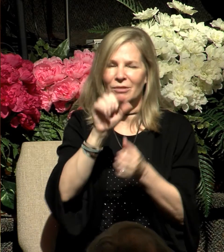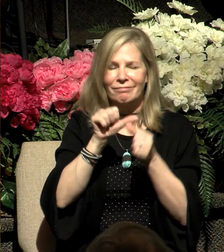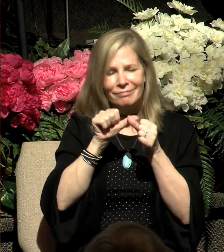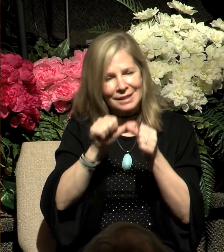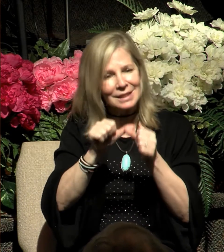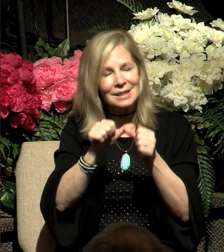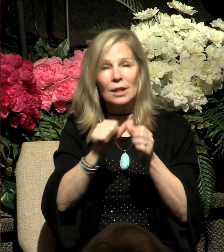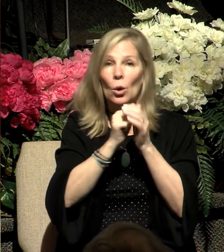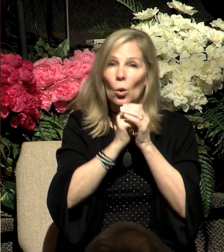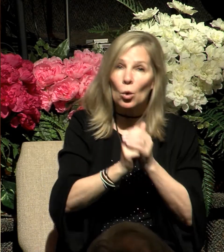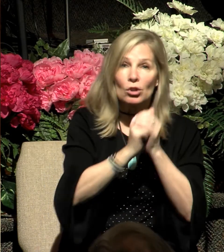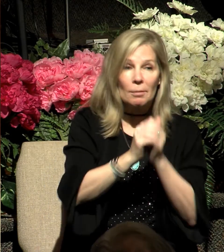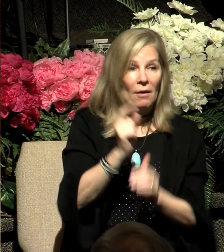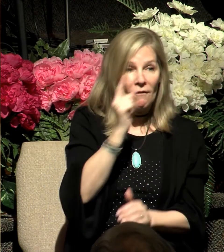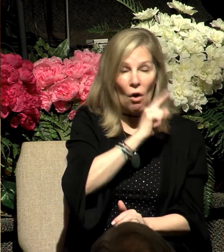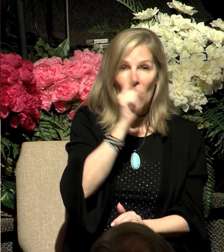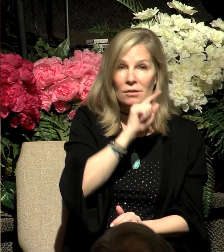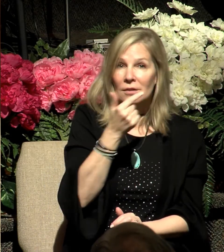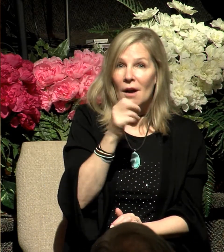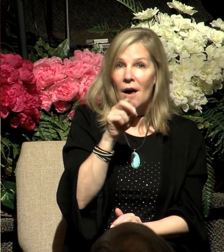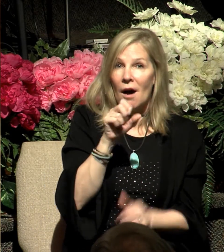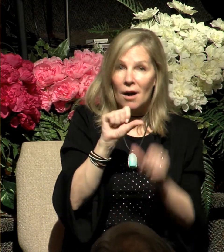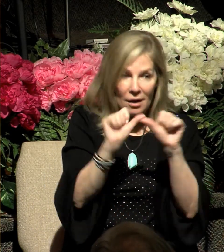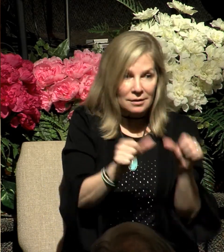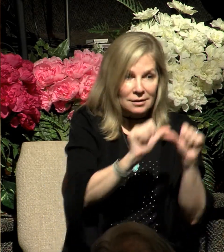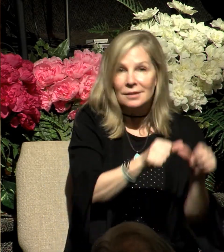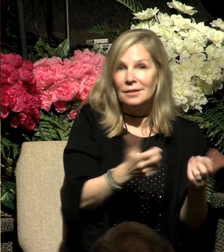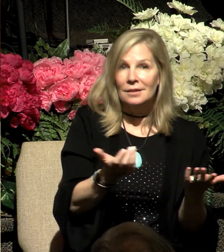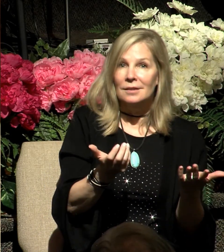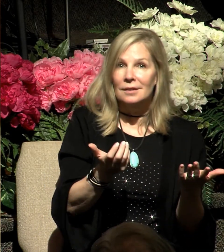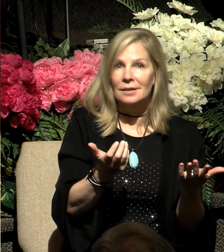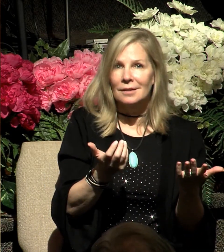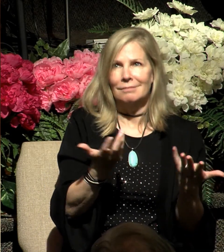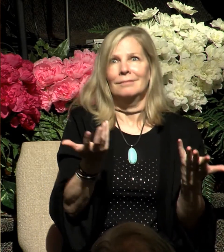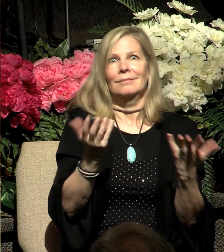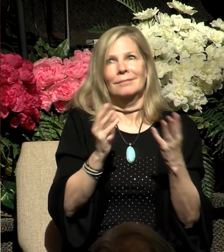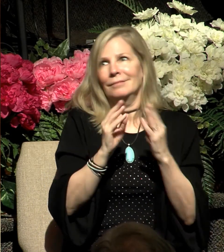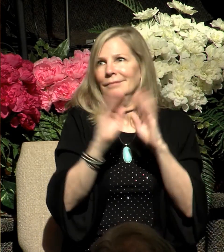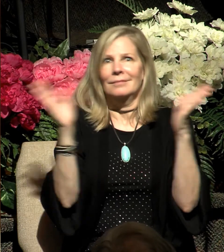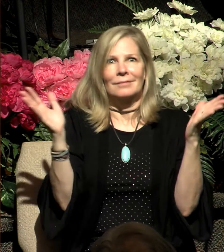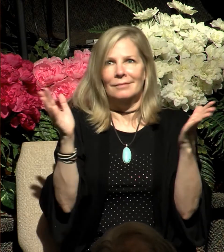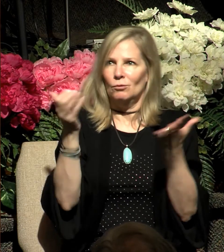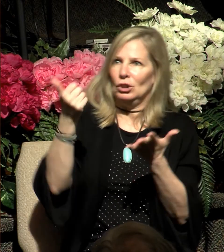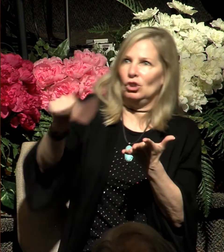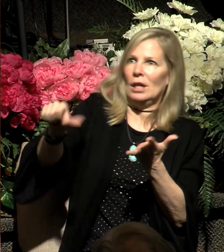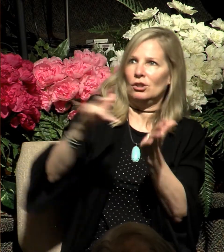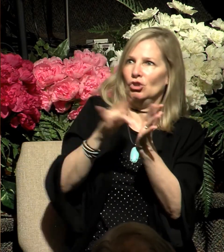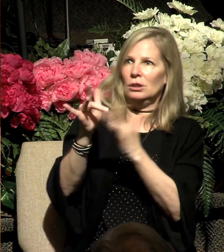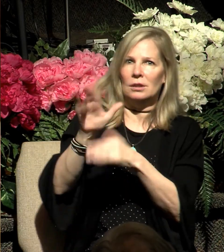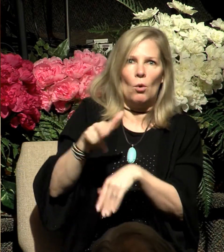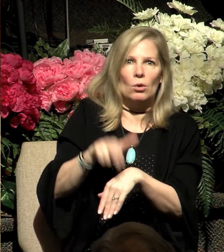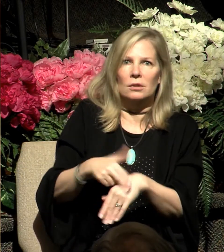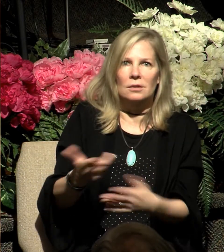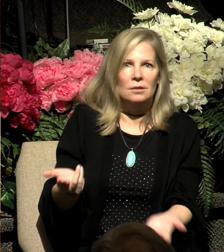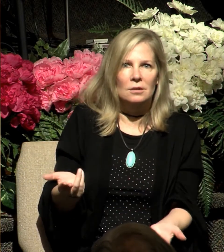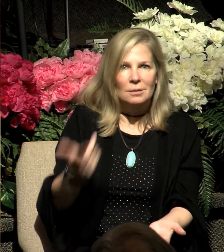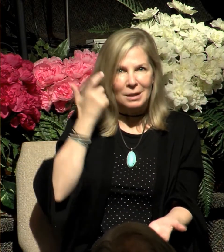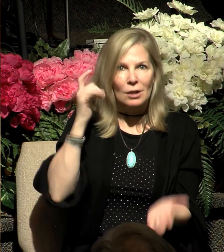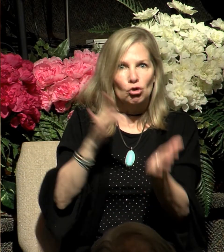worshipped false gods. No wonder they rejected Jesus. He came to his own and his own